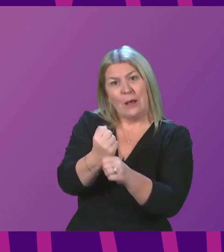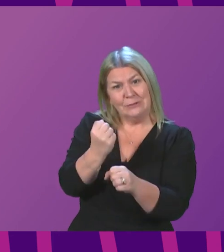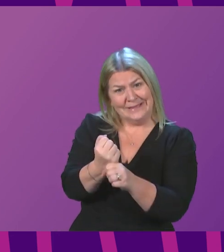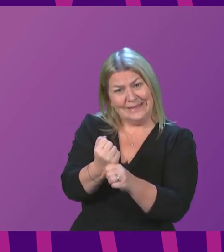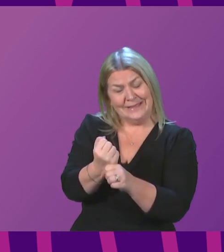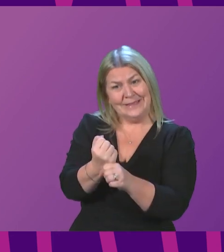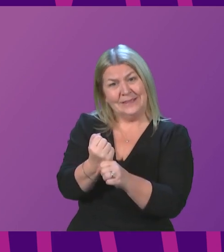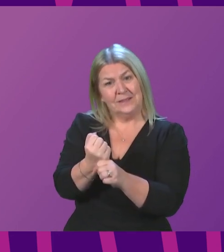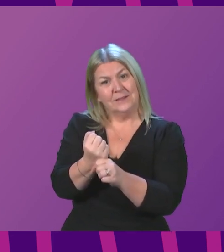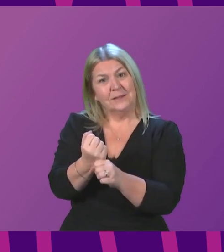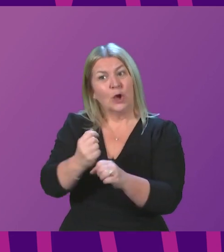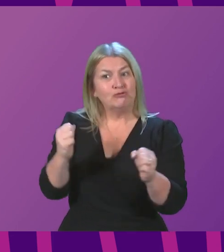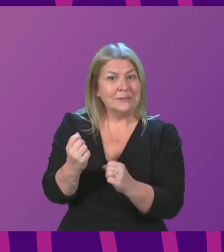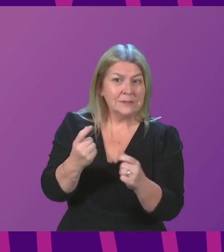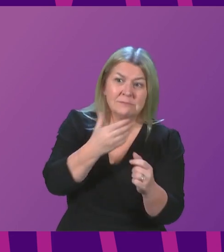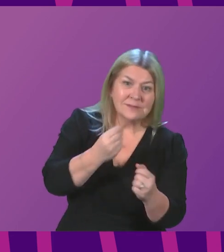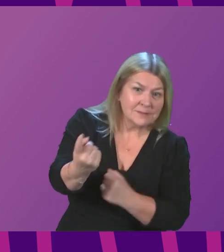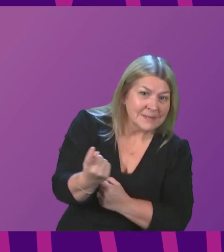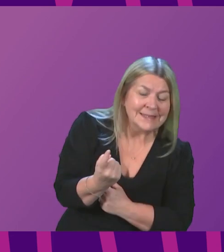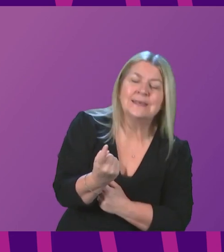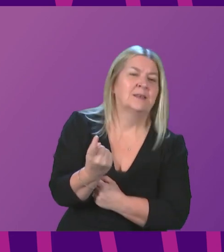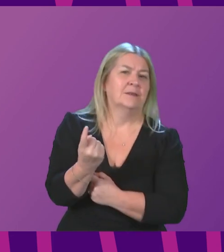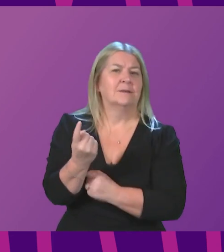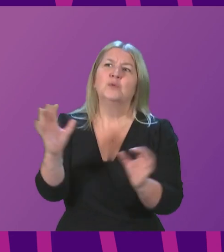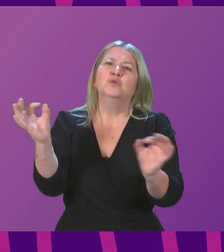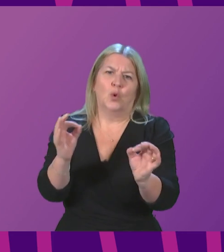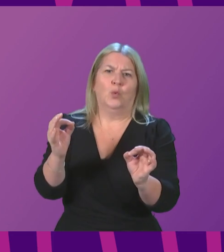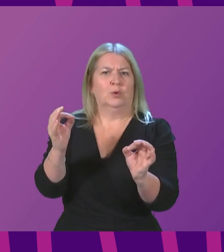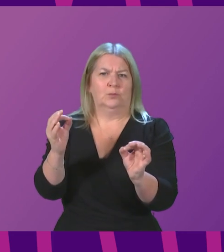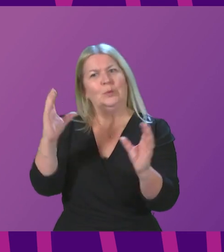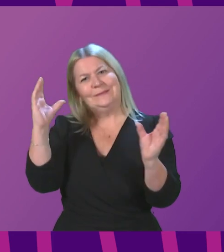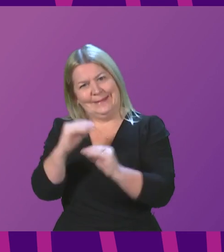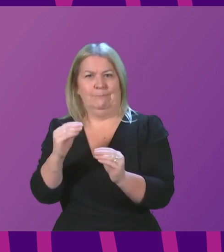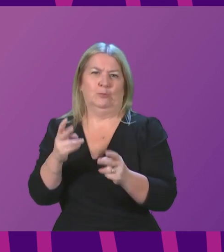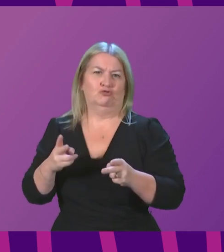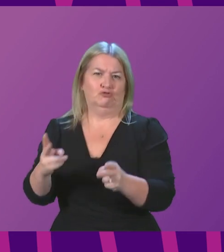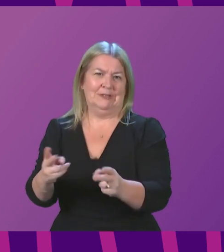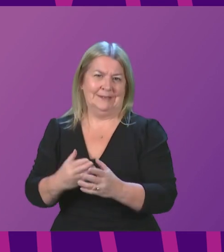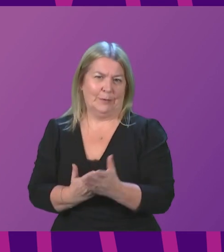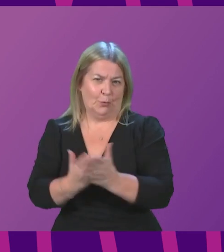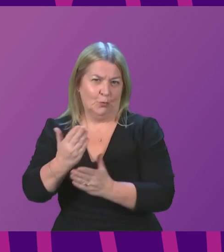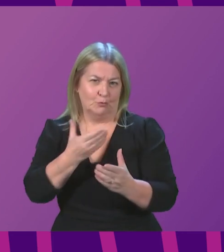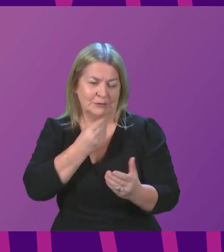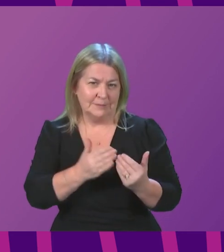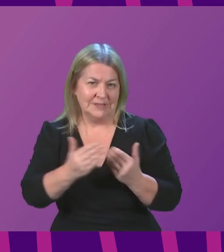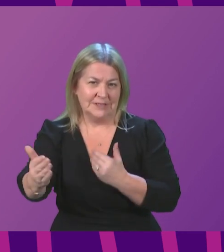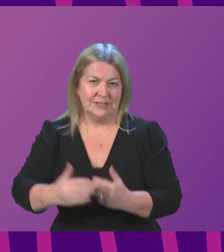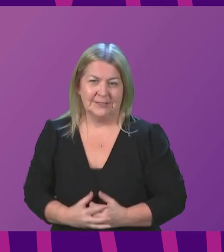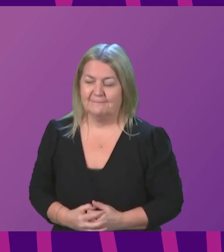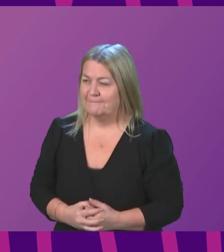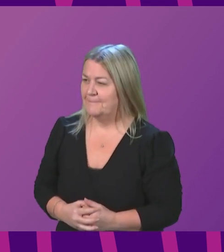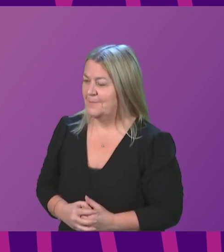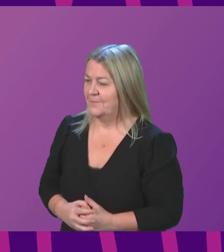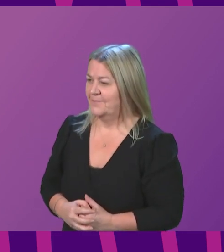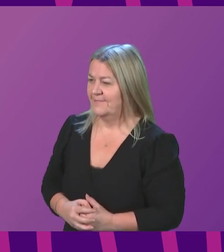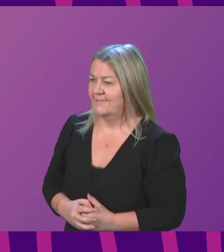no one will have to sleep on our streets this winter? First Minister. The government will certainly do everything in our power to make sure that is the case.